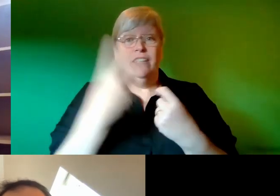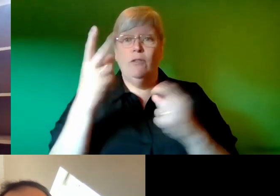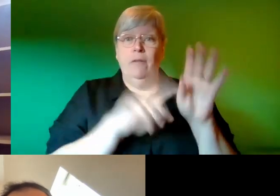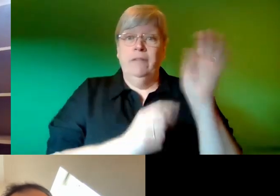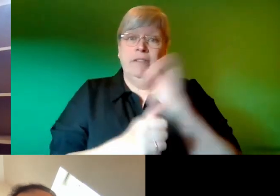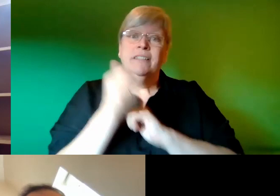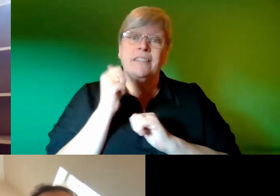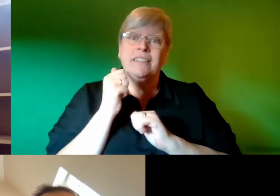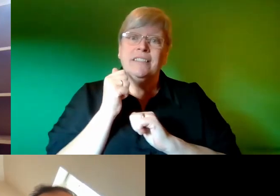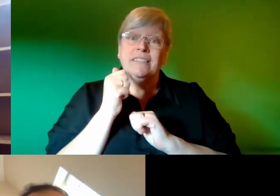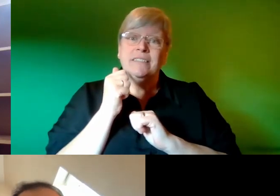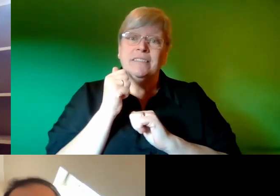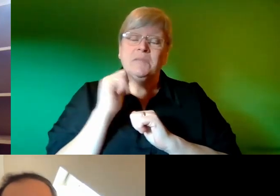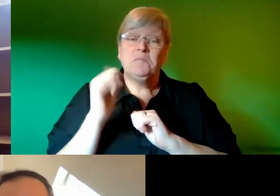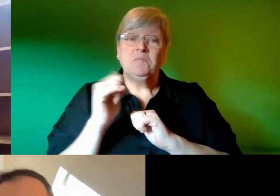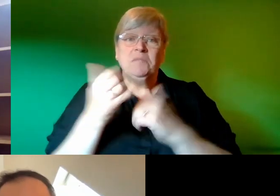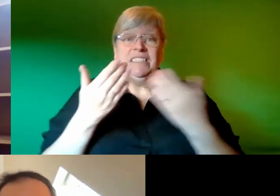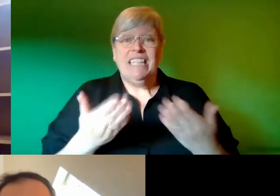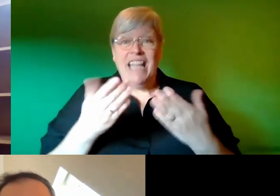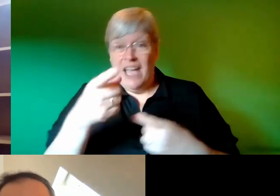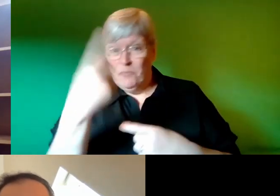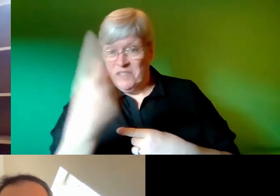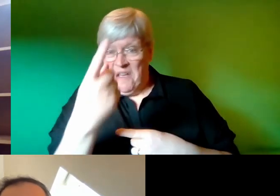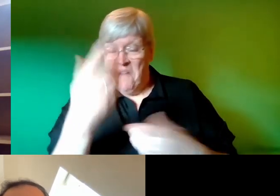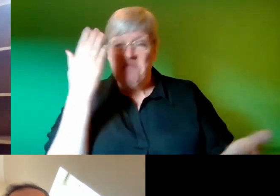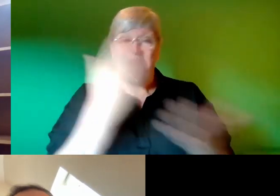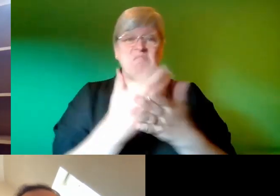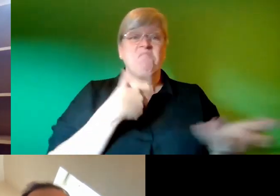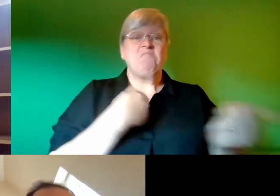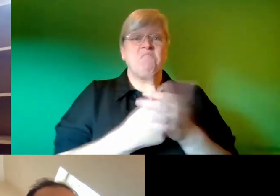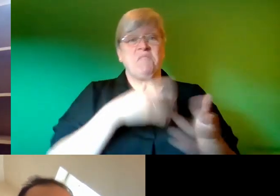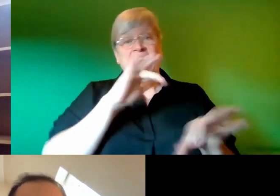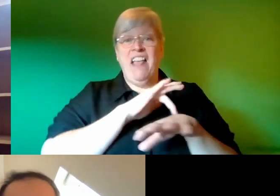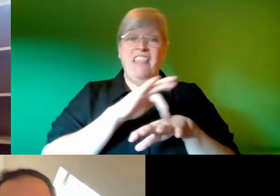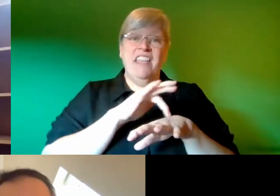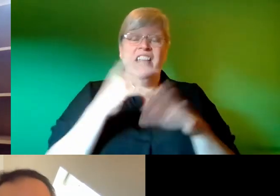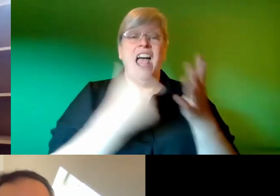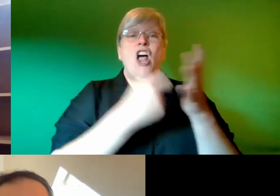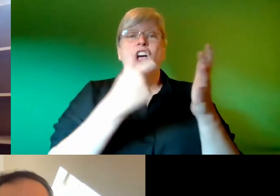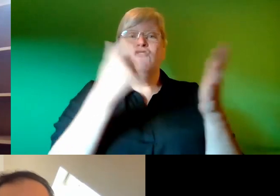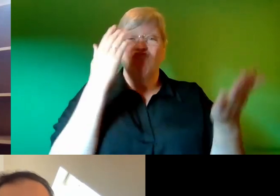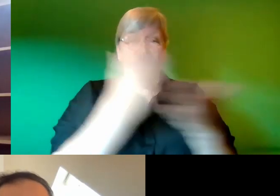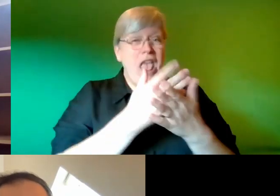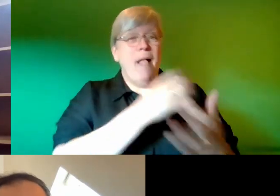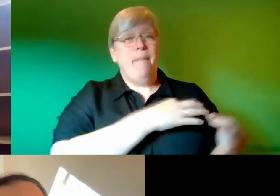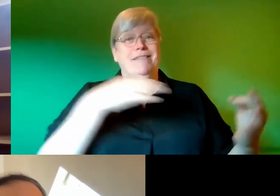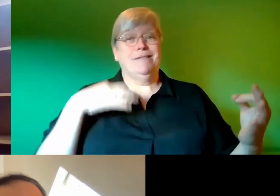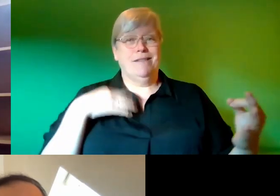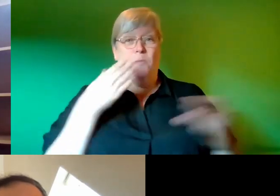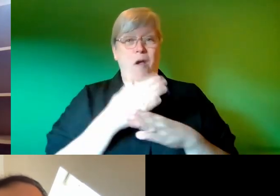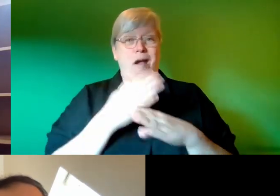maybe um and is now look authentically dressed in his scrubs direct from renal medicine um but uh